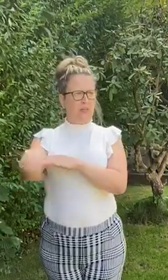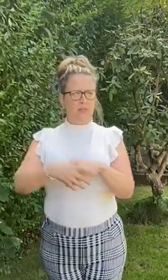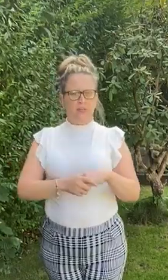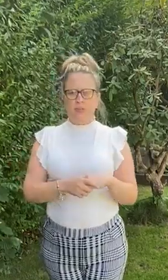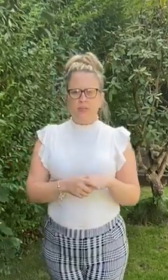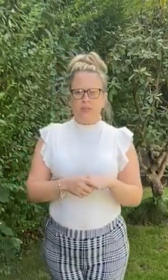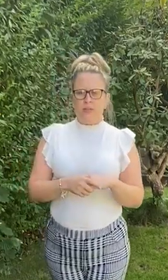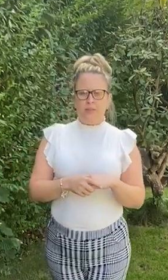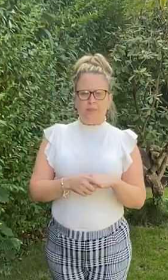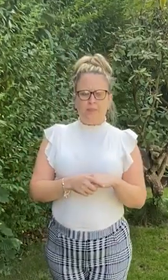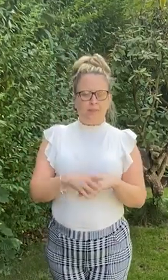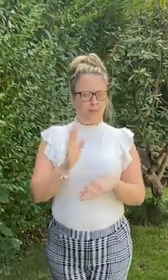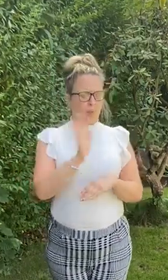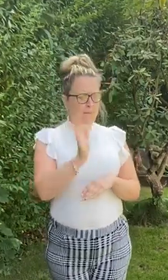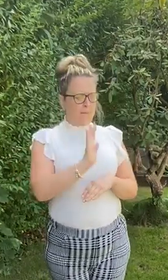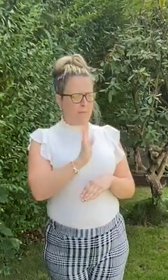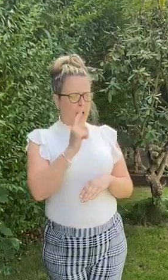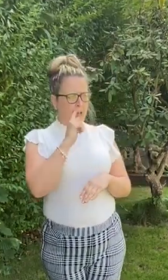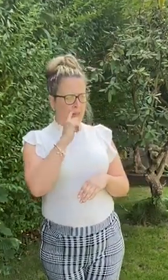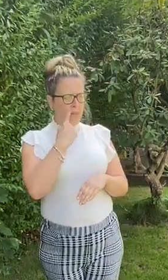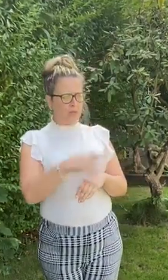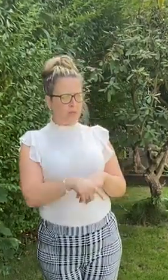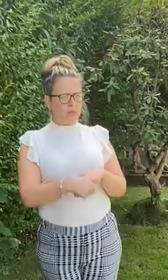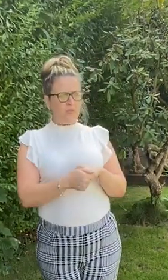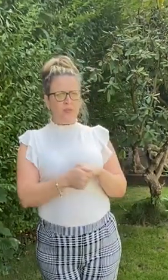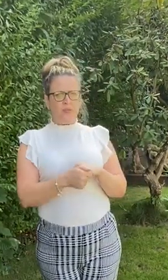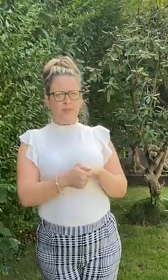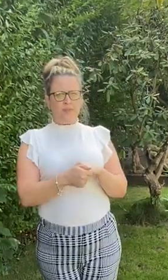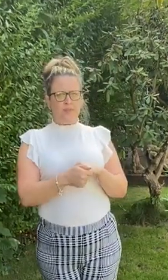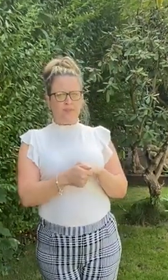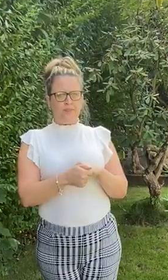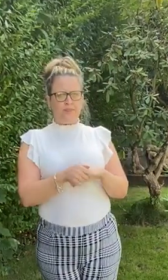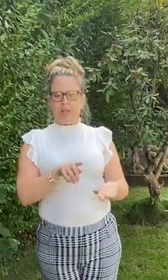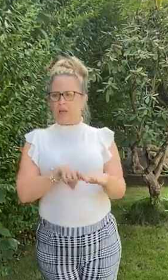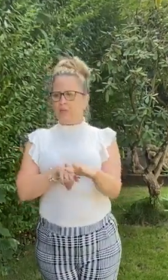Goodbye, little mouse. And away he sped.